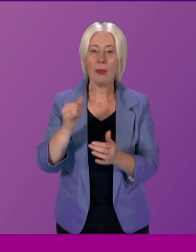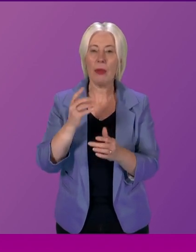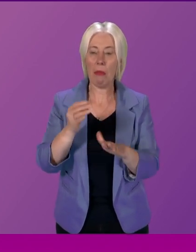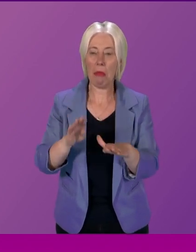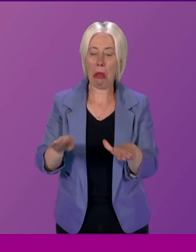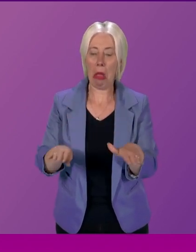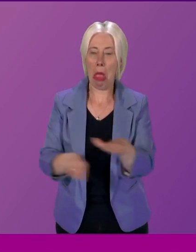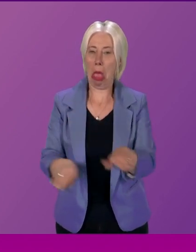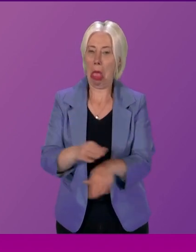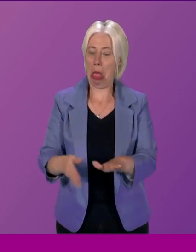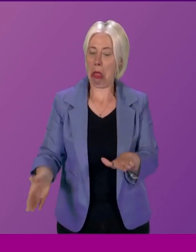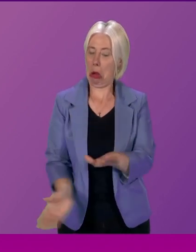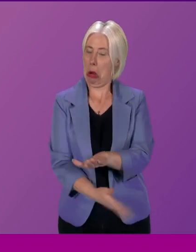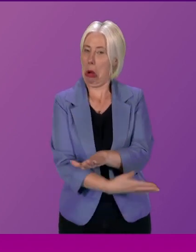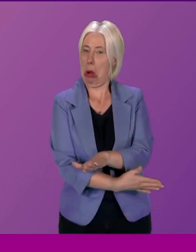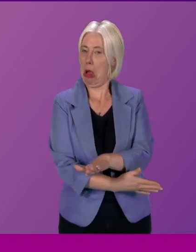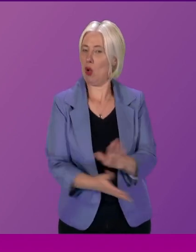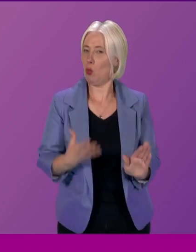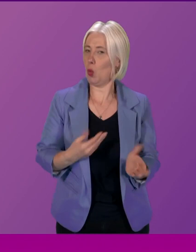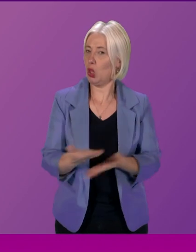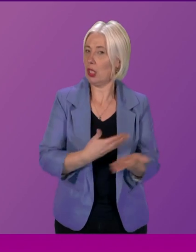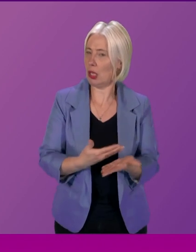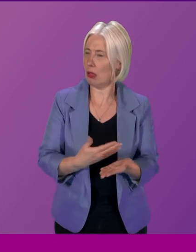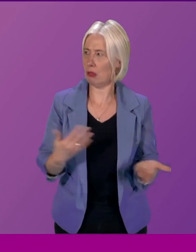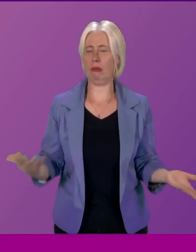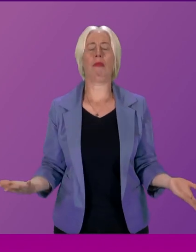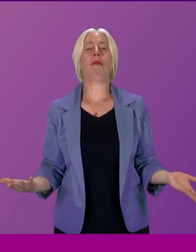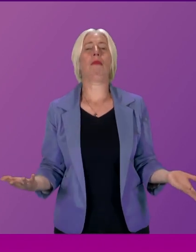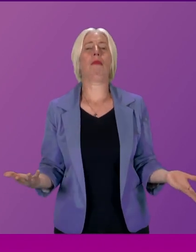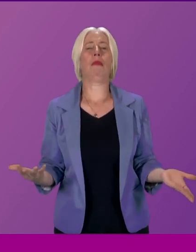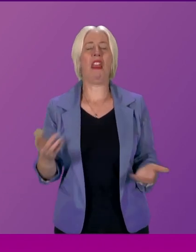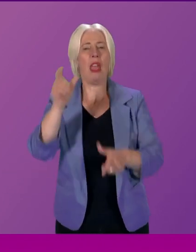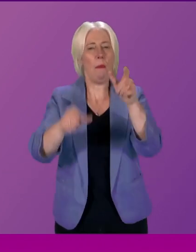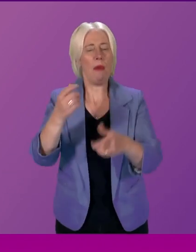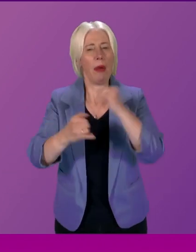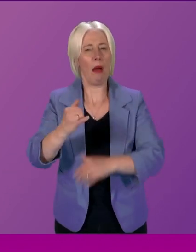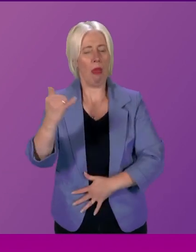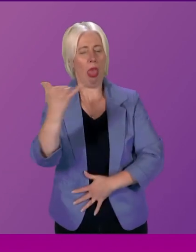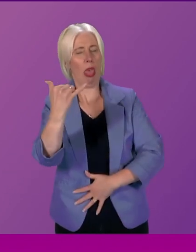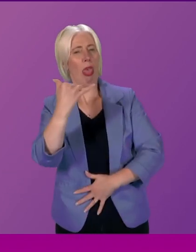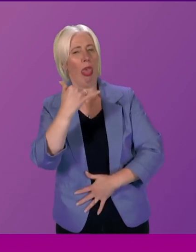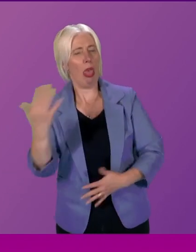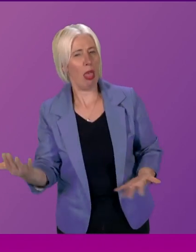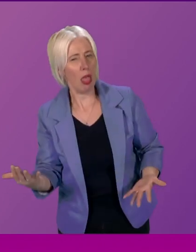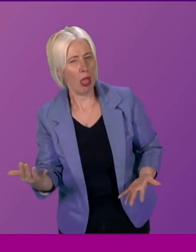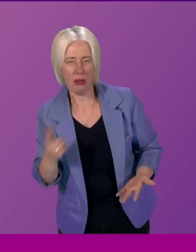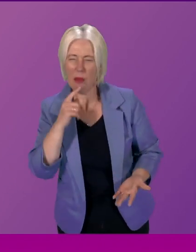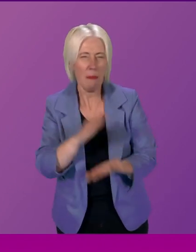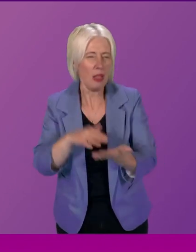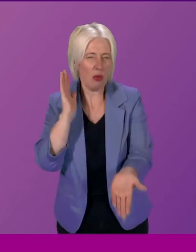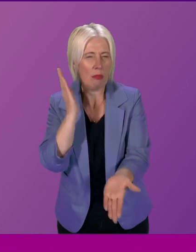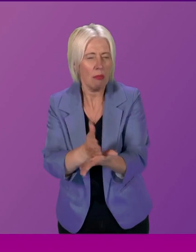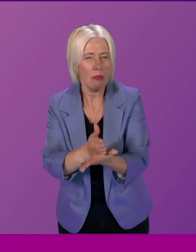whole thing rather than have to discuss it. And the cumulative effect of that is a sort of suspicion and a cynicism that there really was any genuine